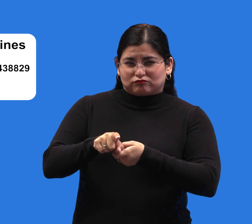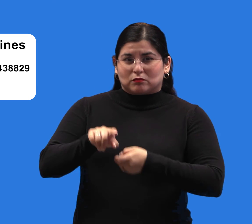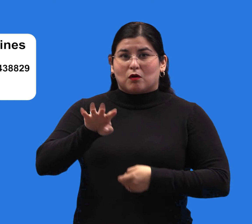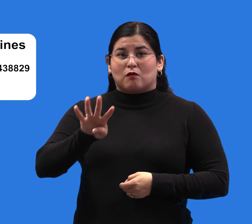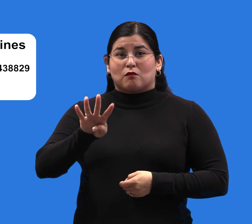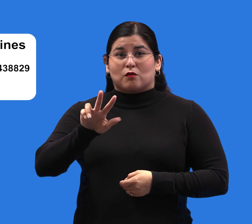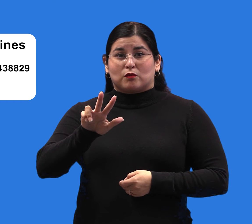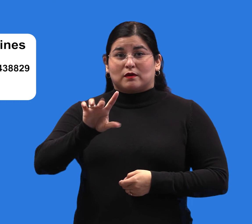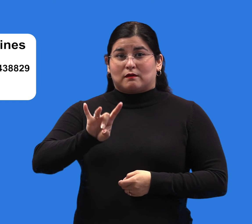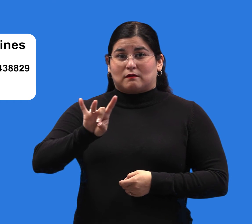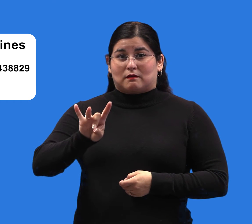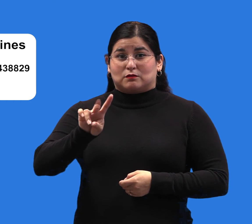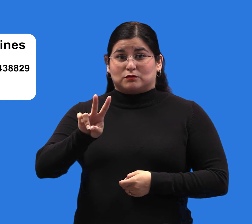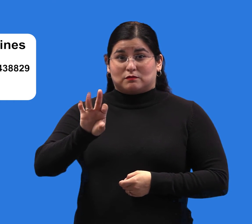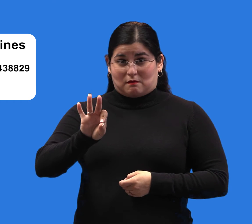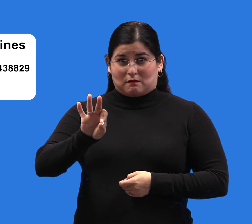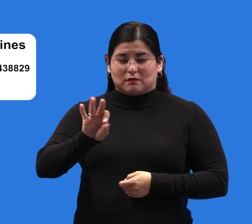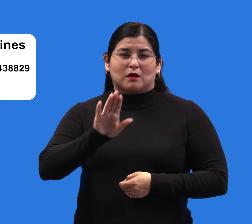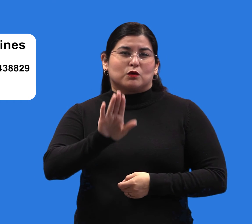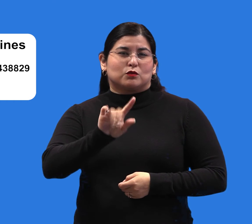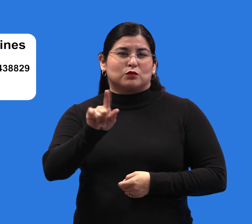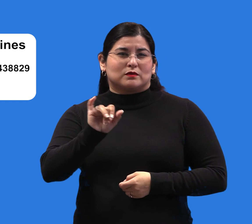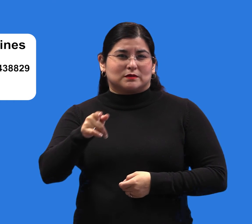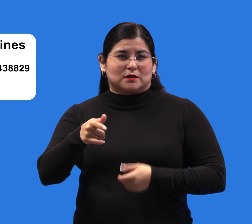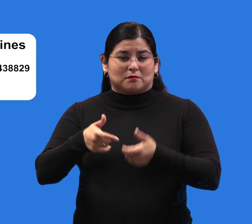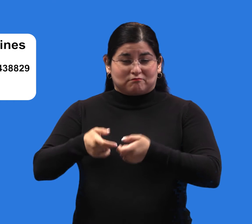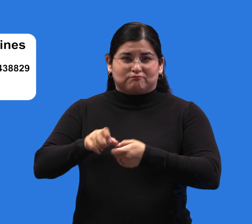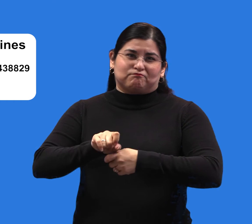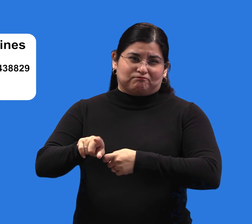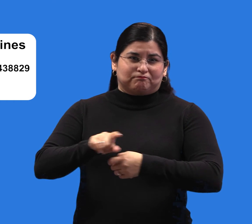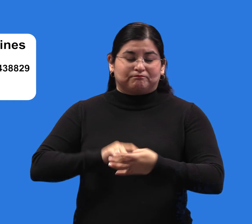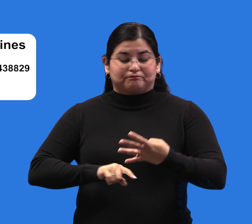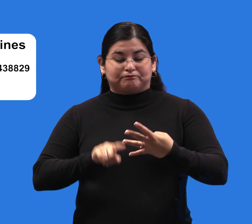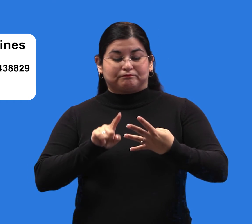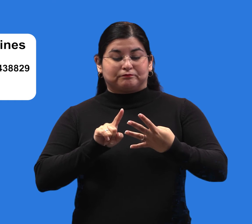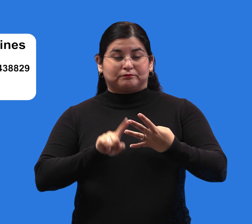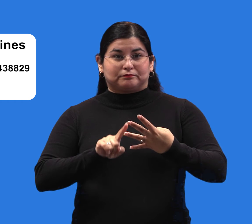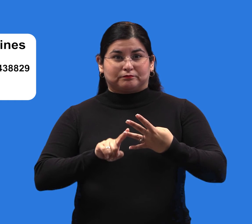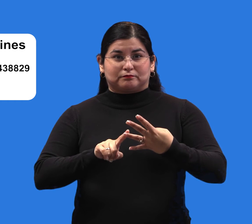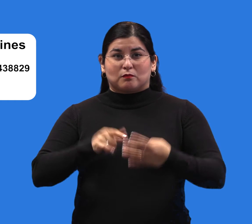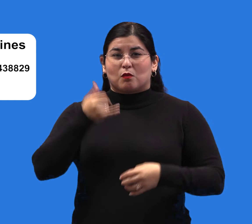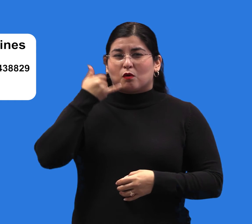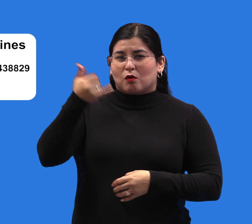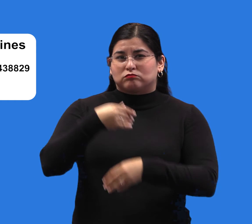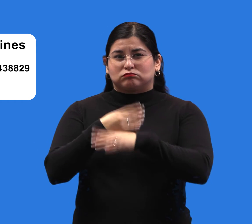438829. Call 1-800-232